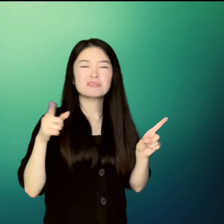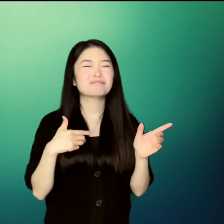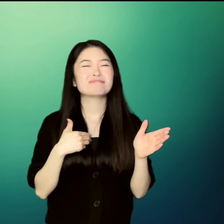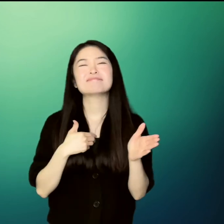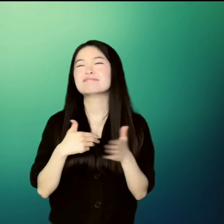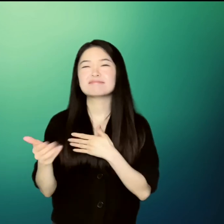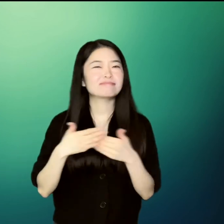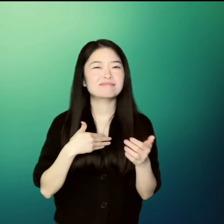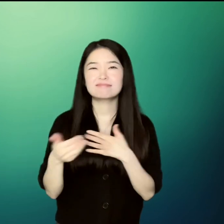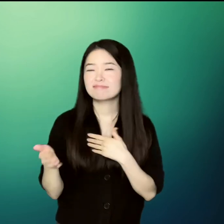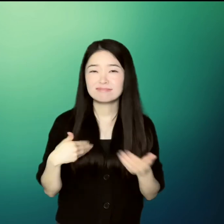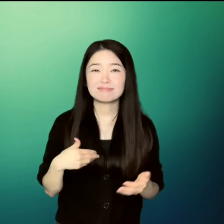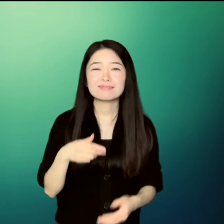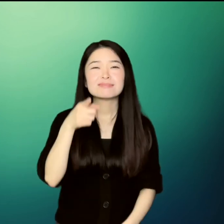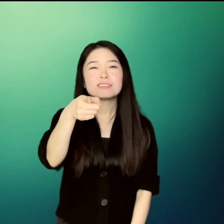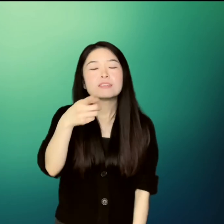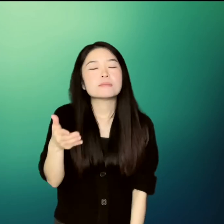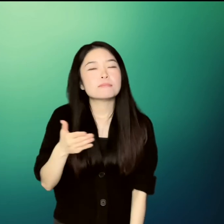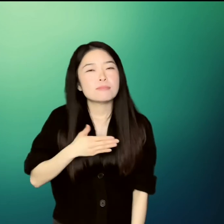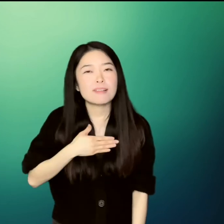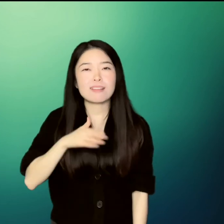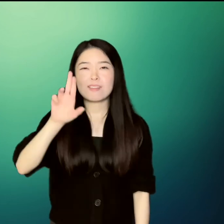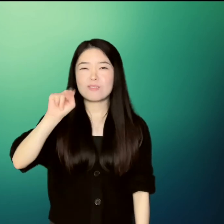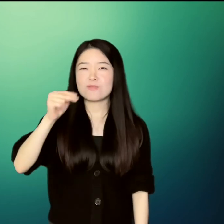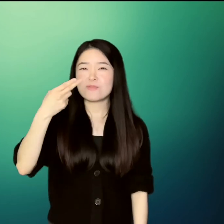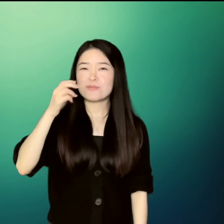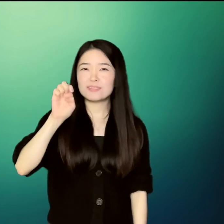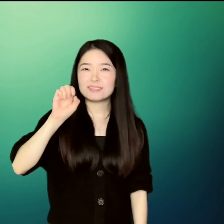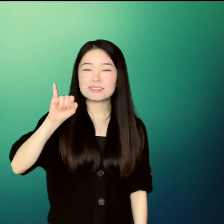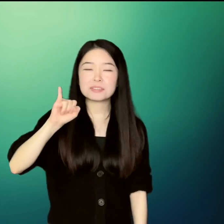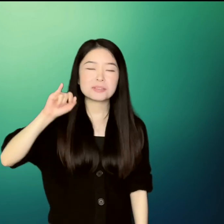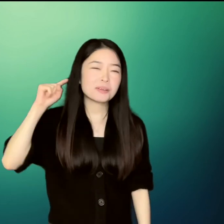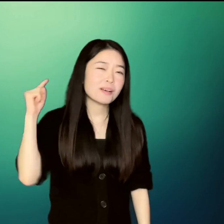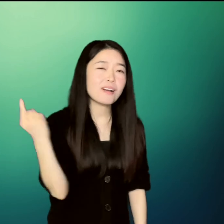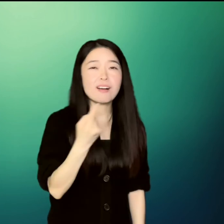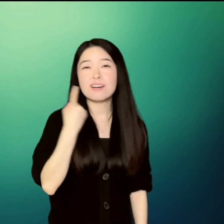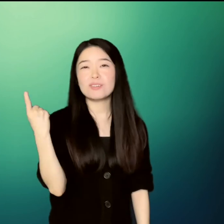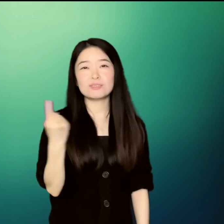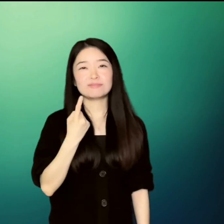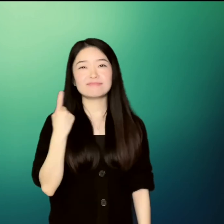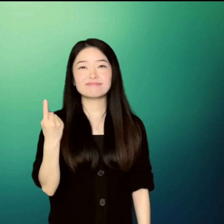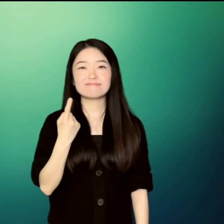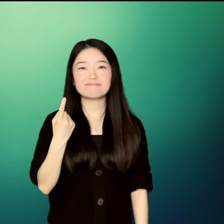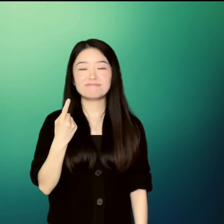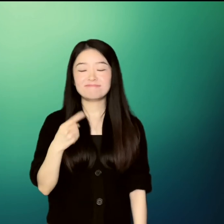you will always be my Un He. Your grandma forever.